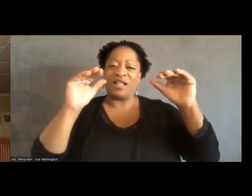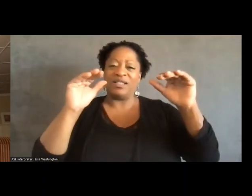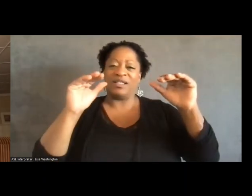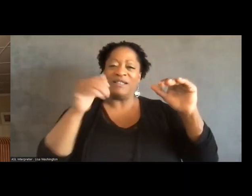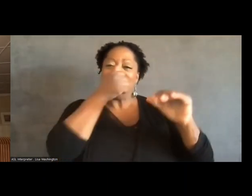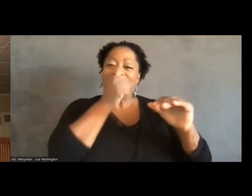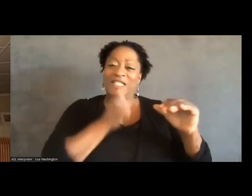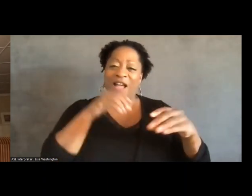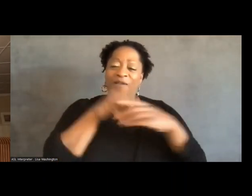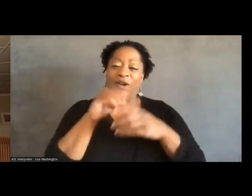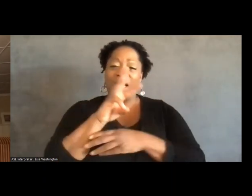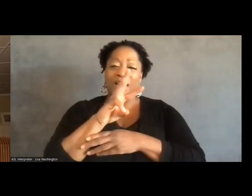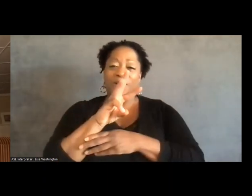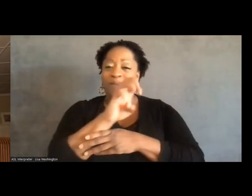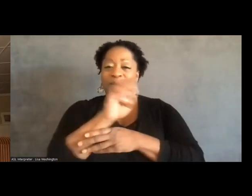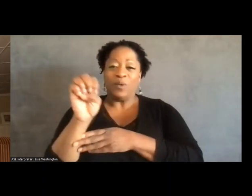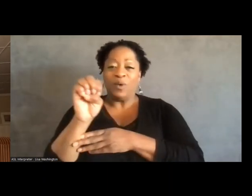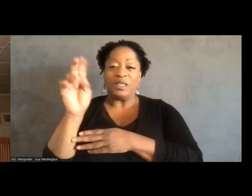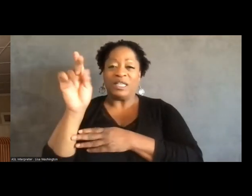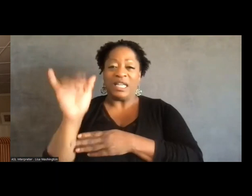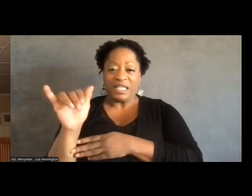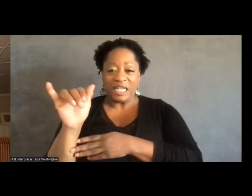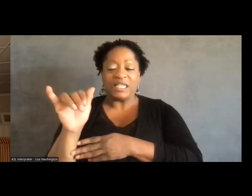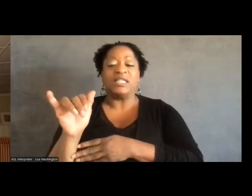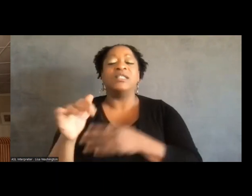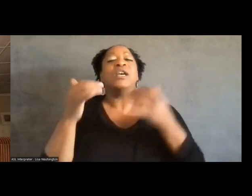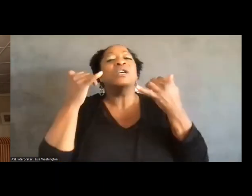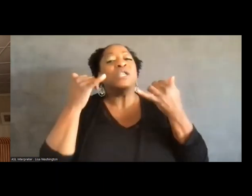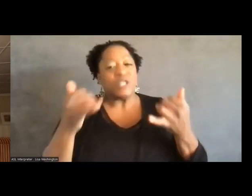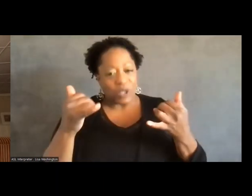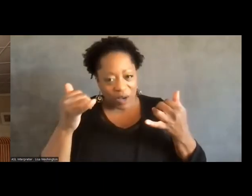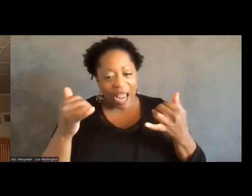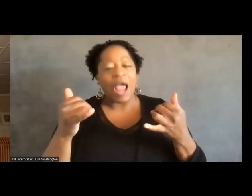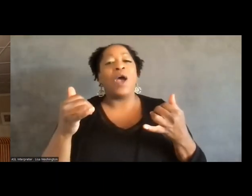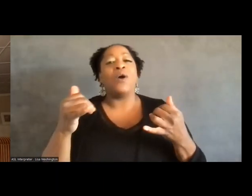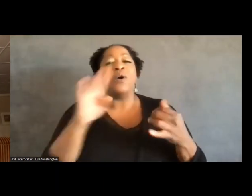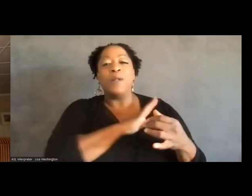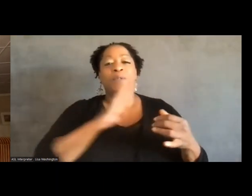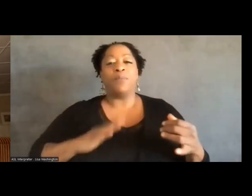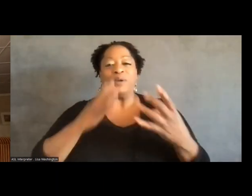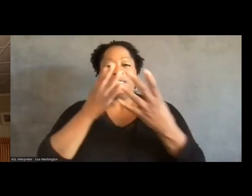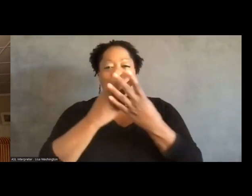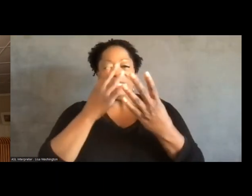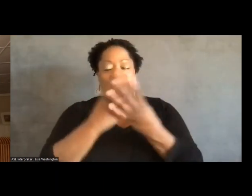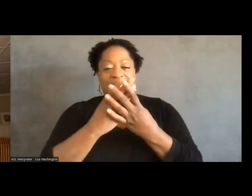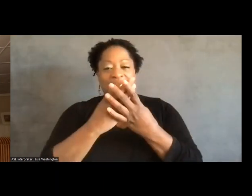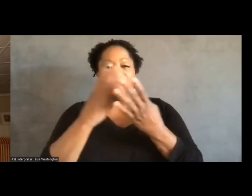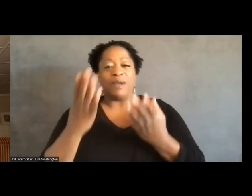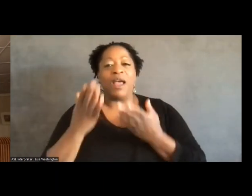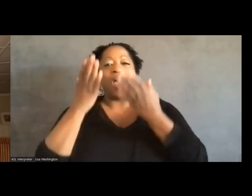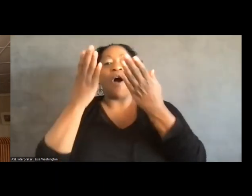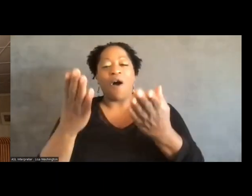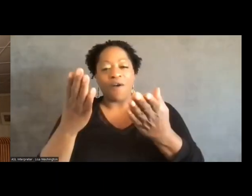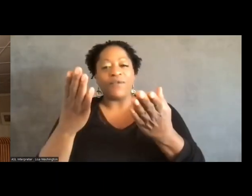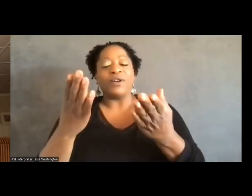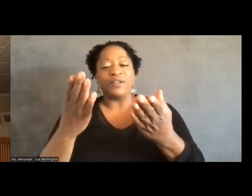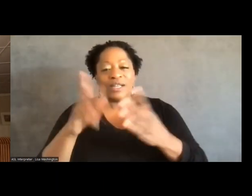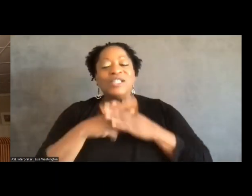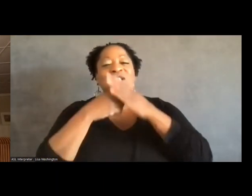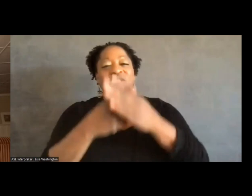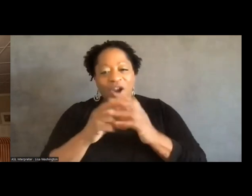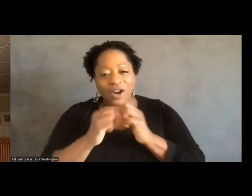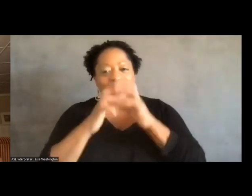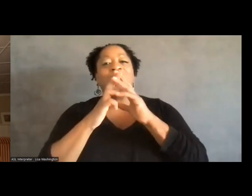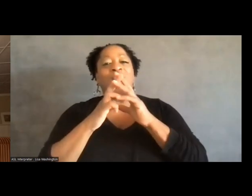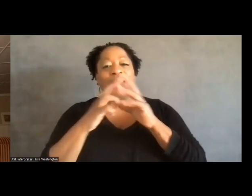the Bureau of Prisons has re-proposed a prison for Letcher County now as a medium security prison that they're calling Federal